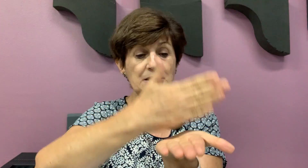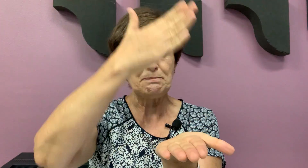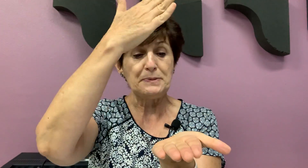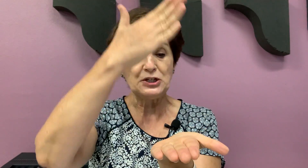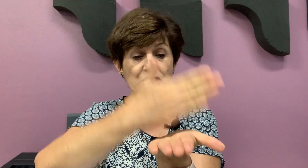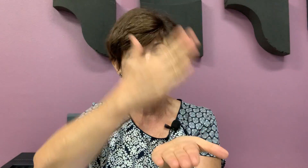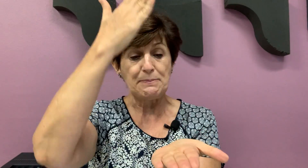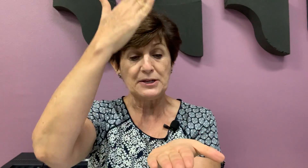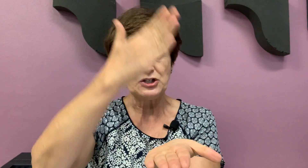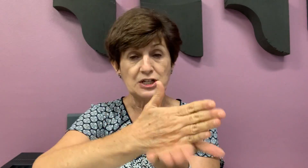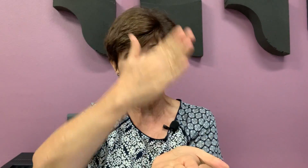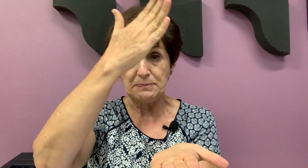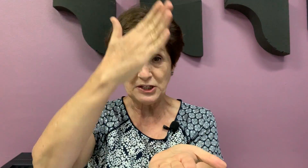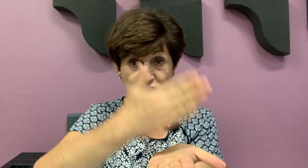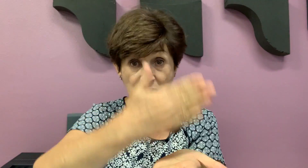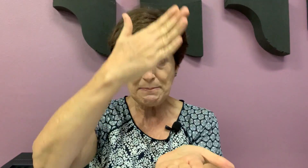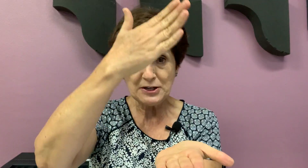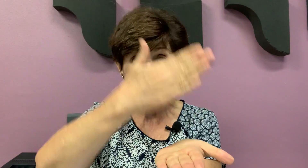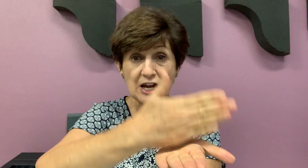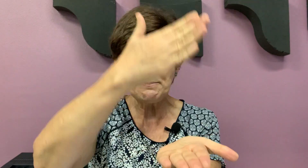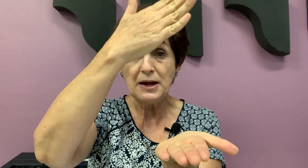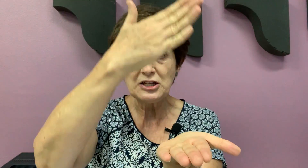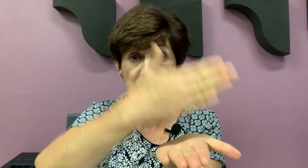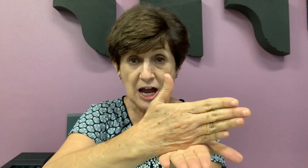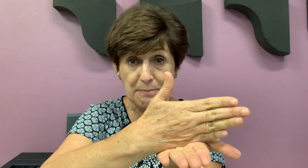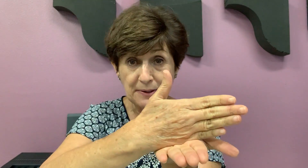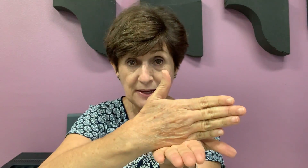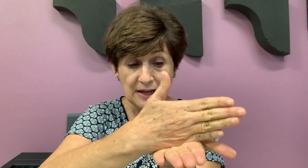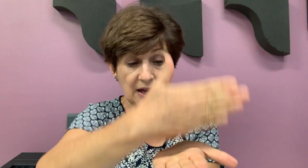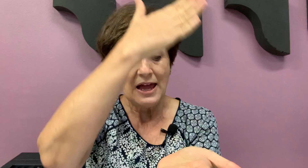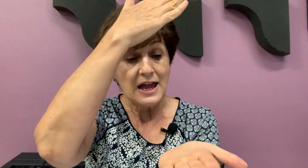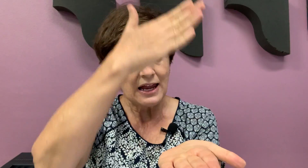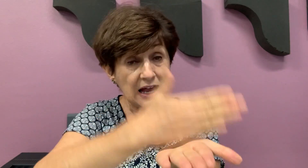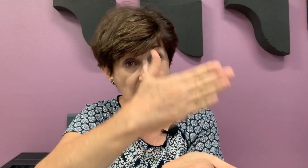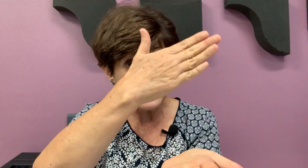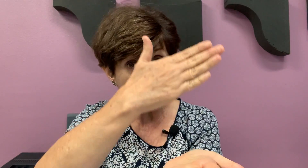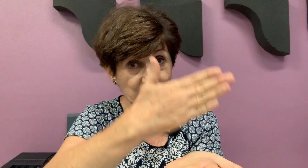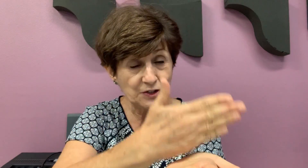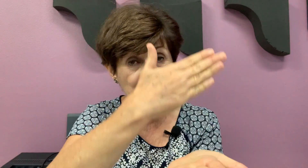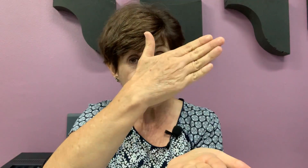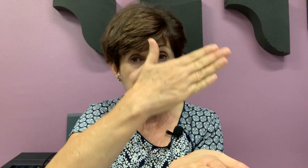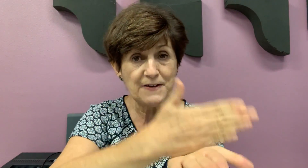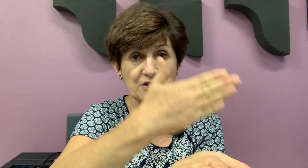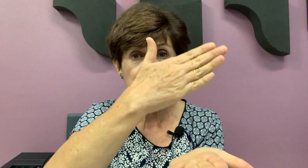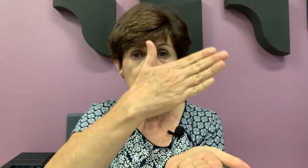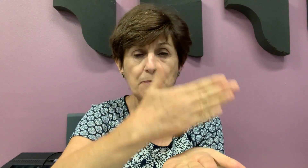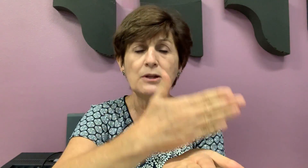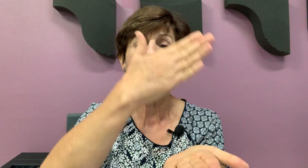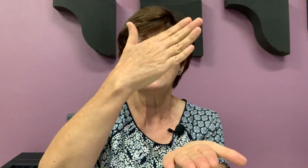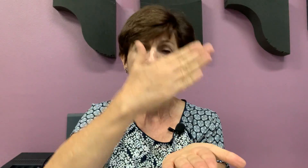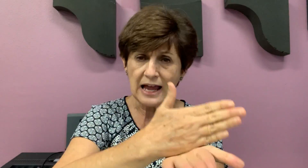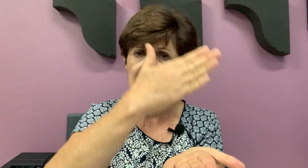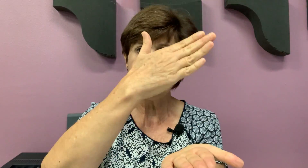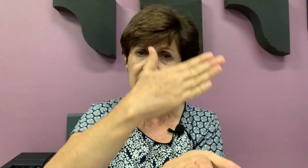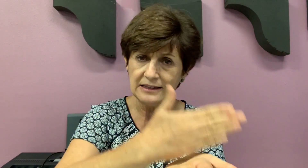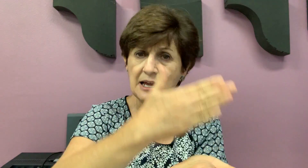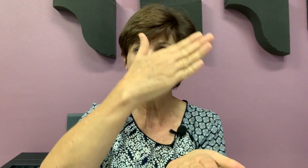chippy chop, chippy chop, chop chop. Cut your vegetables, cut them